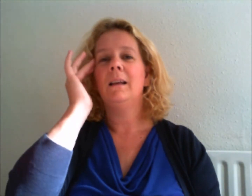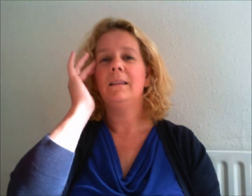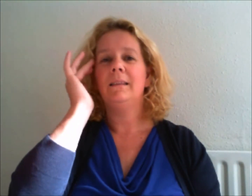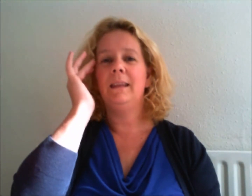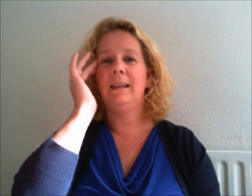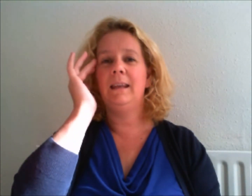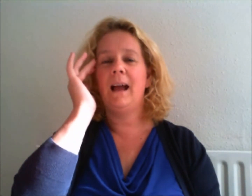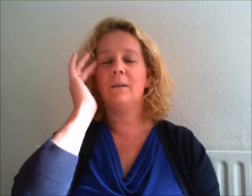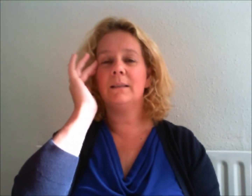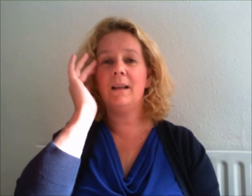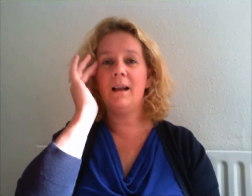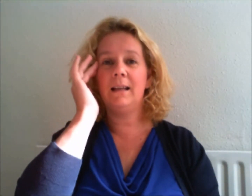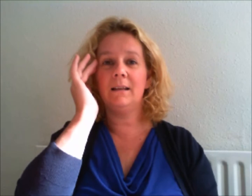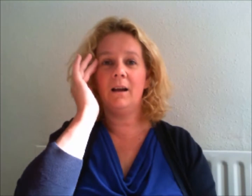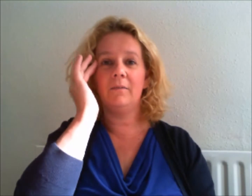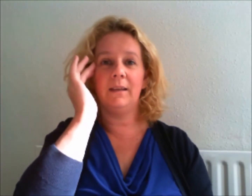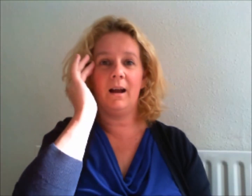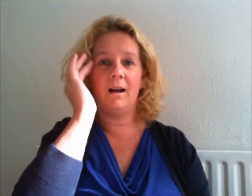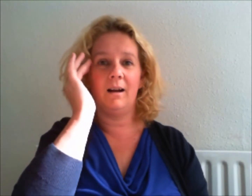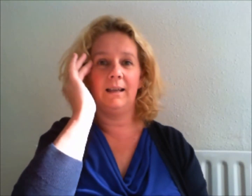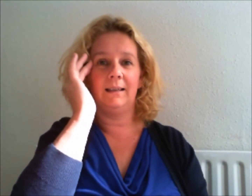The outside of the eye.